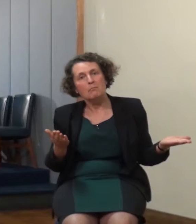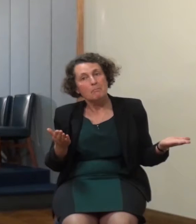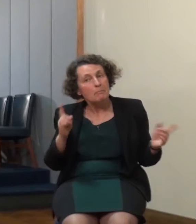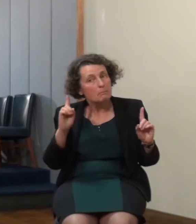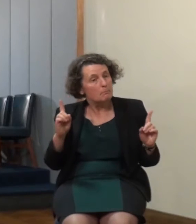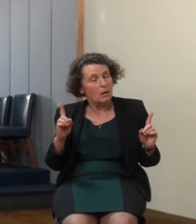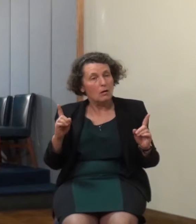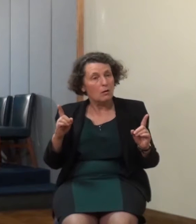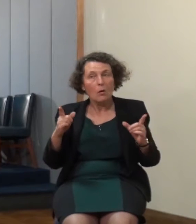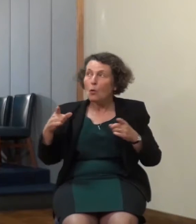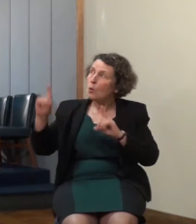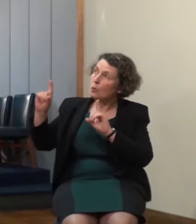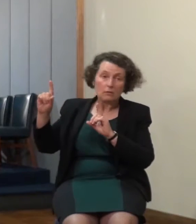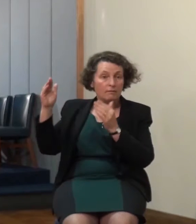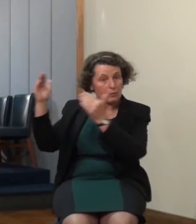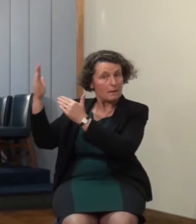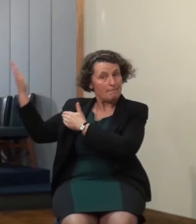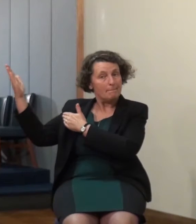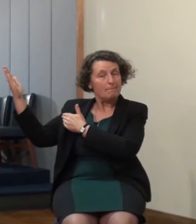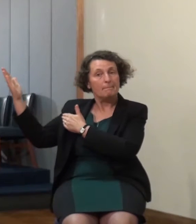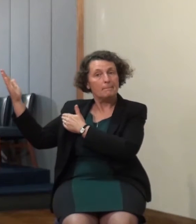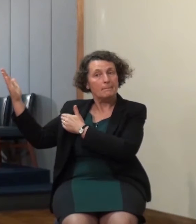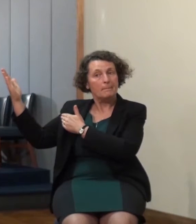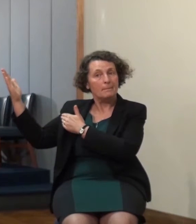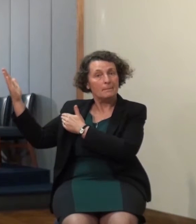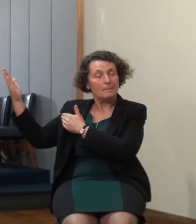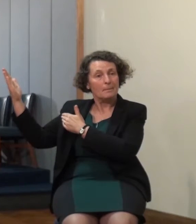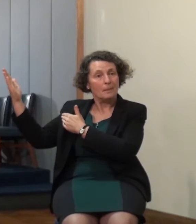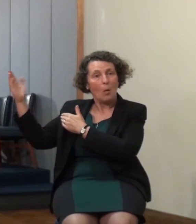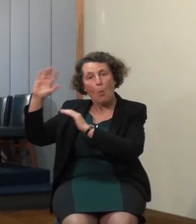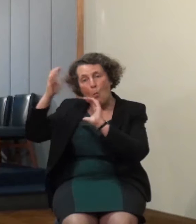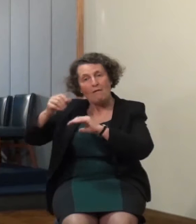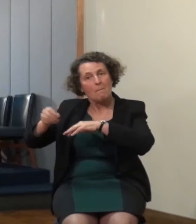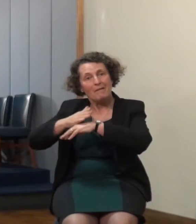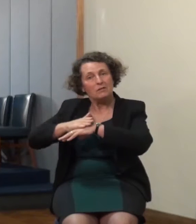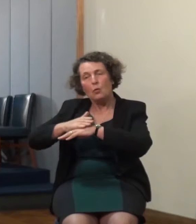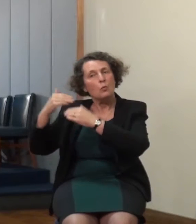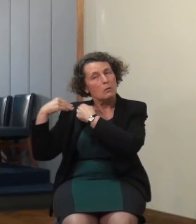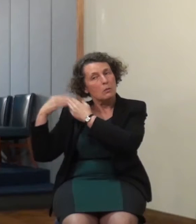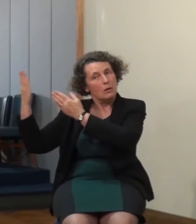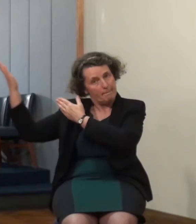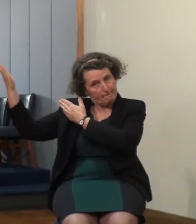to live for him let the Lord take care of these things never be made too anxious